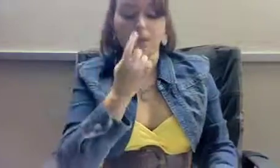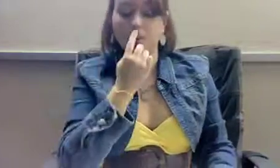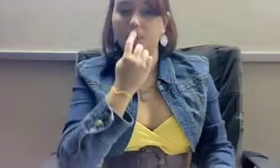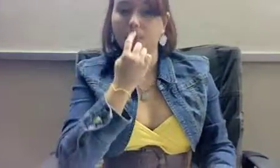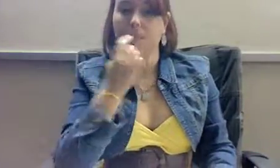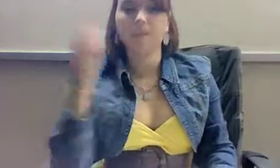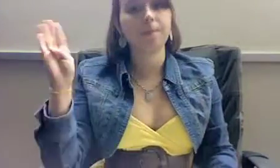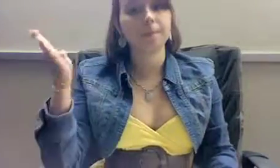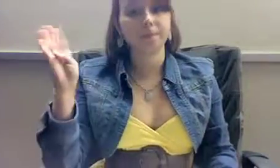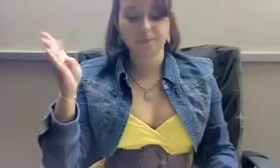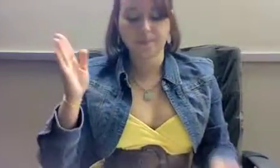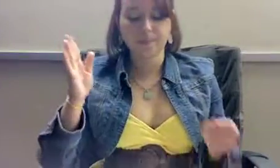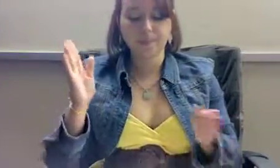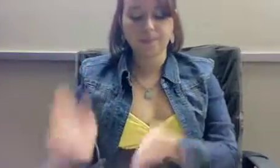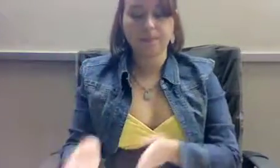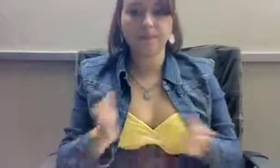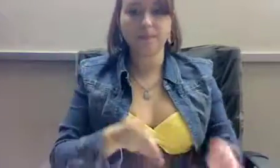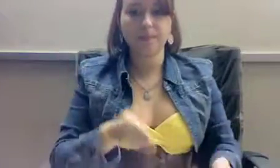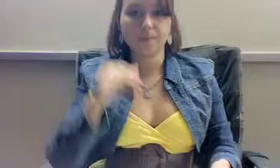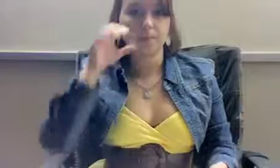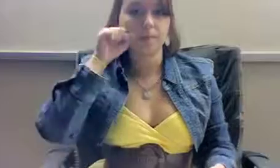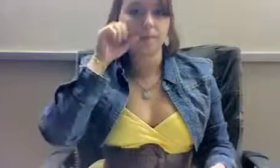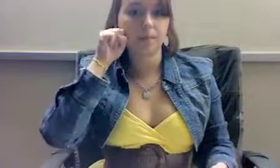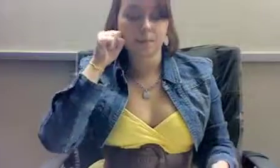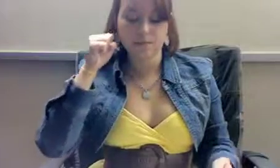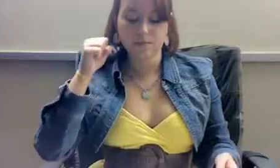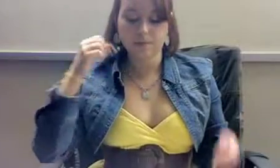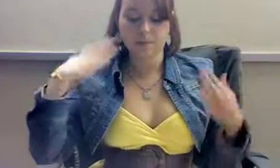Can I watch Jason's? Please? It's very good. Oh, I want to see it.